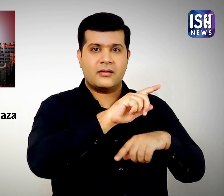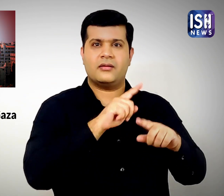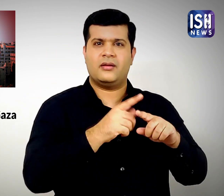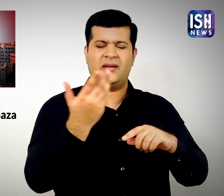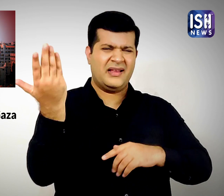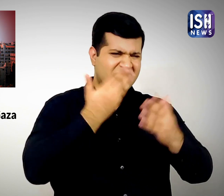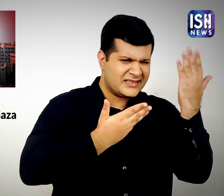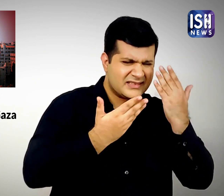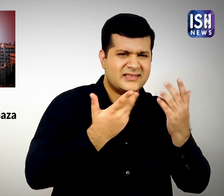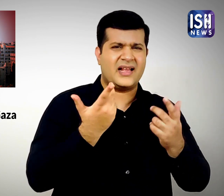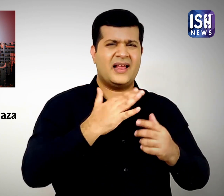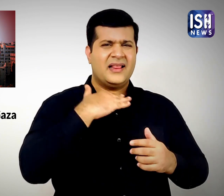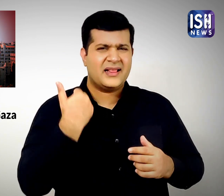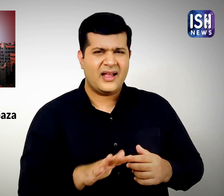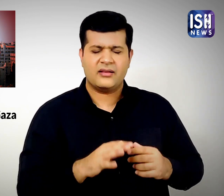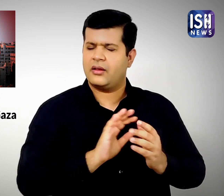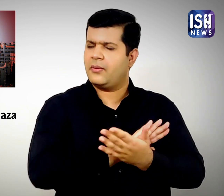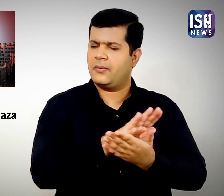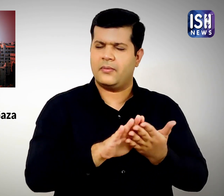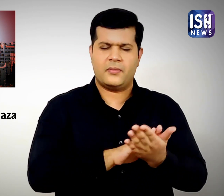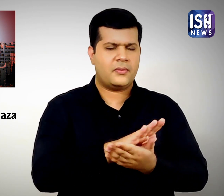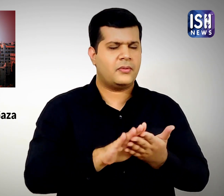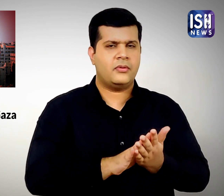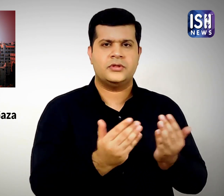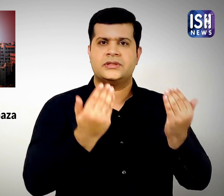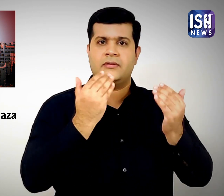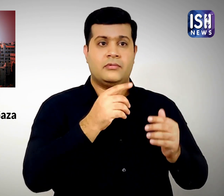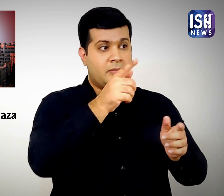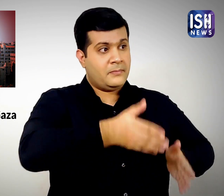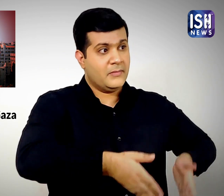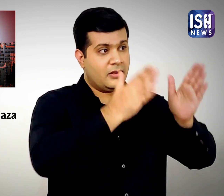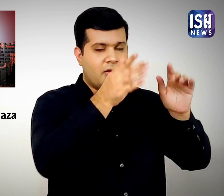However, there have been no injuries or deaths. Only the building has been destroyed.